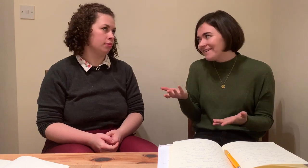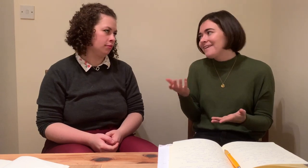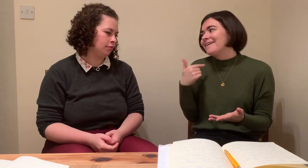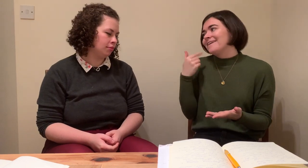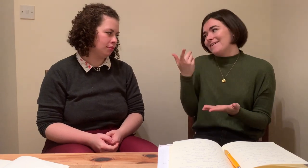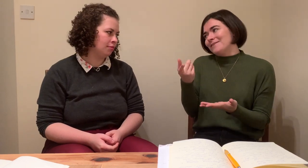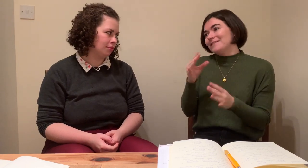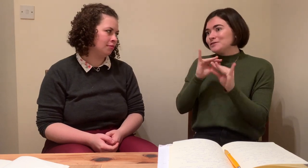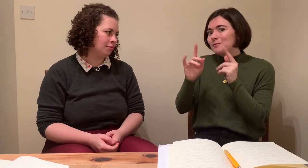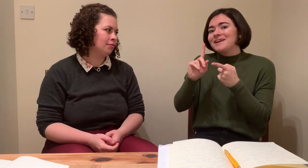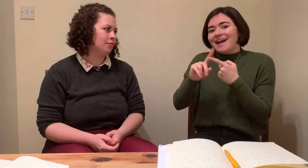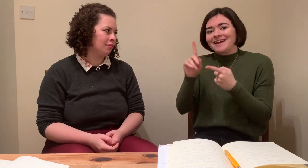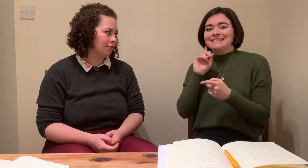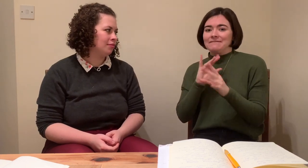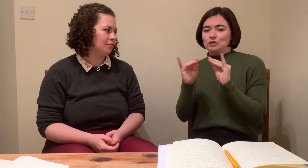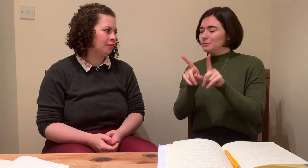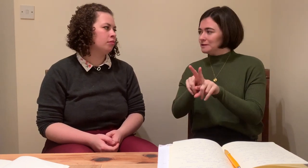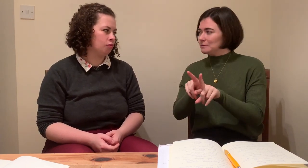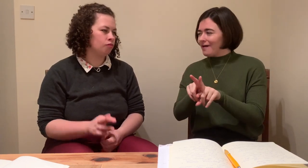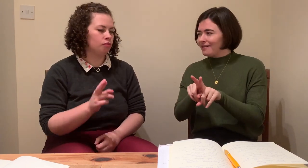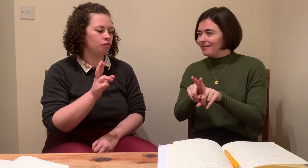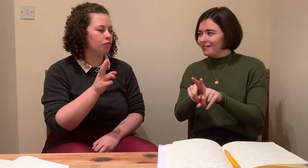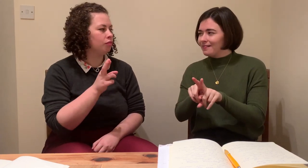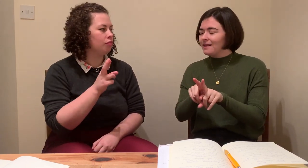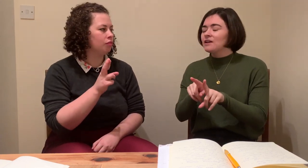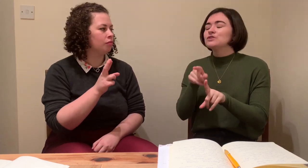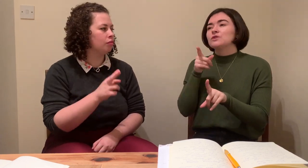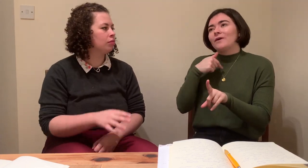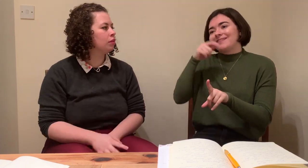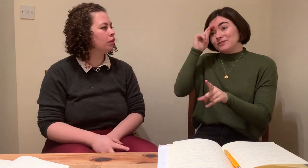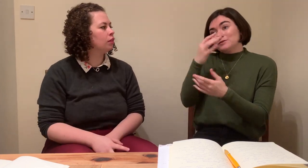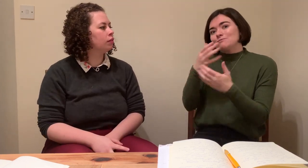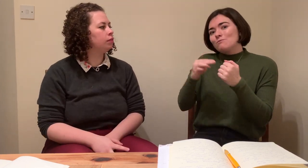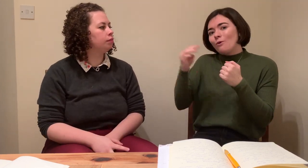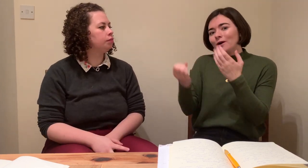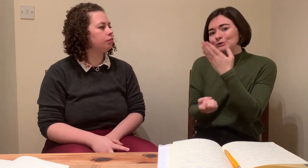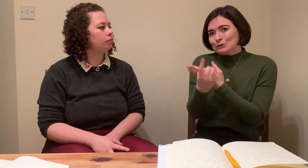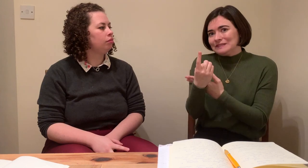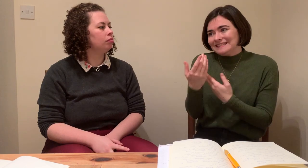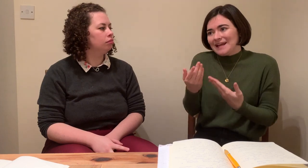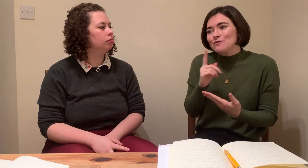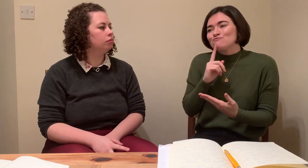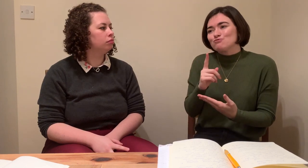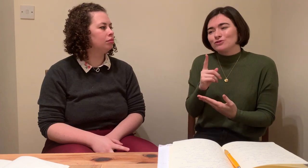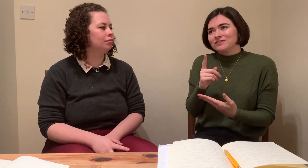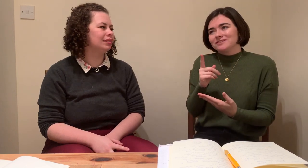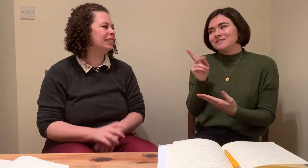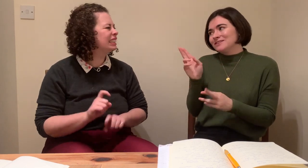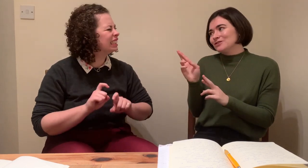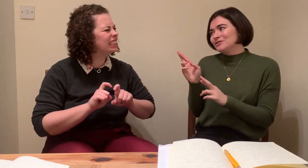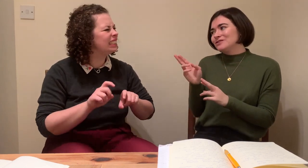we can figure out how to work together as a team because there is none of that training. And we did talk about that with team interpreting, right? That you need to